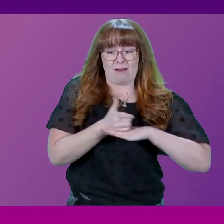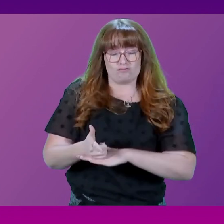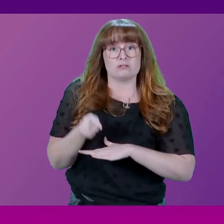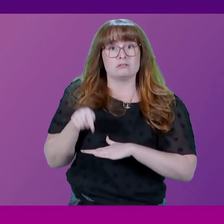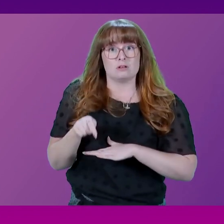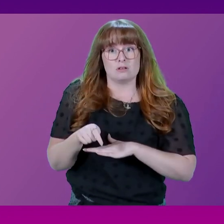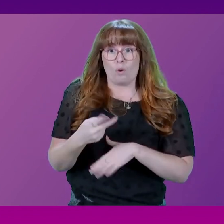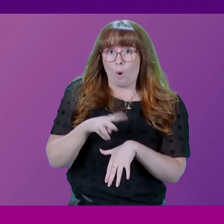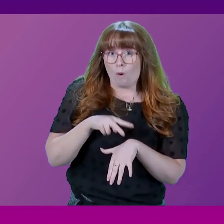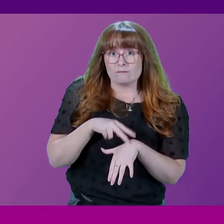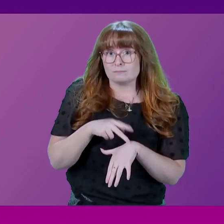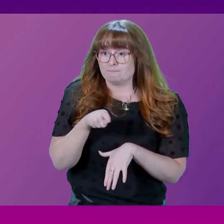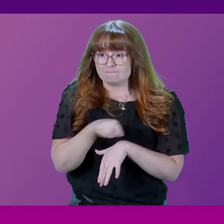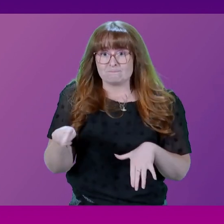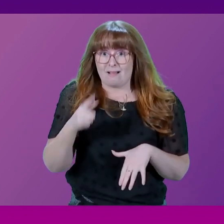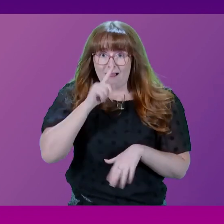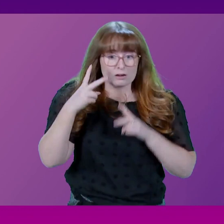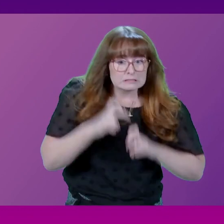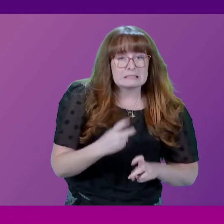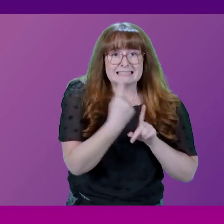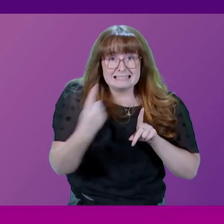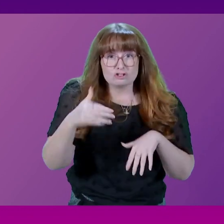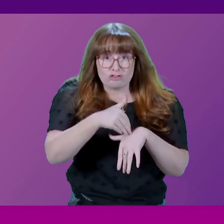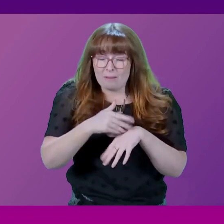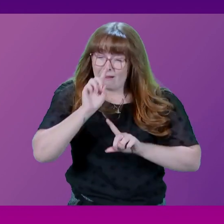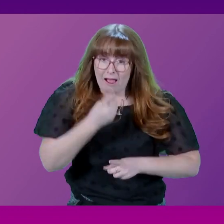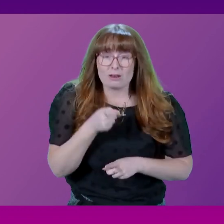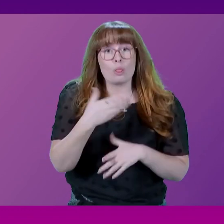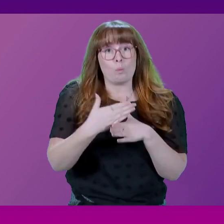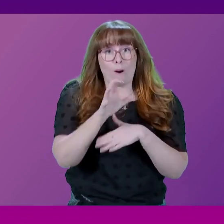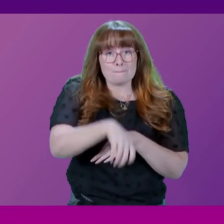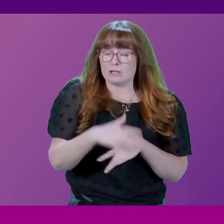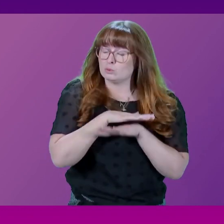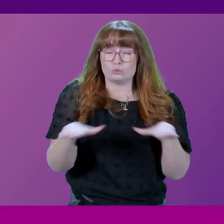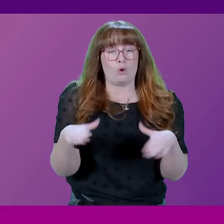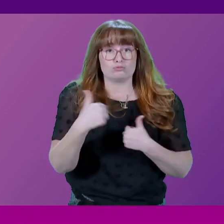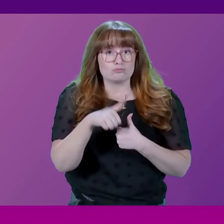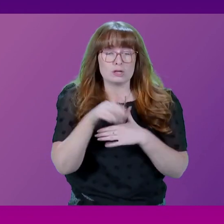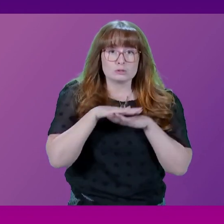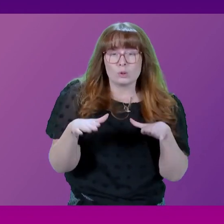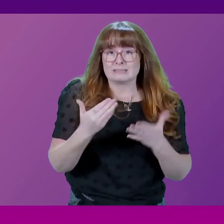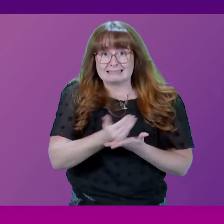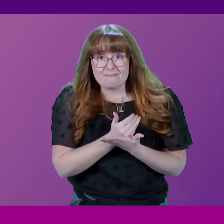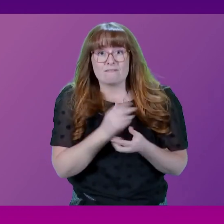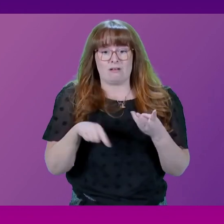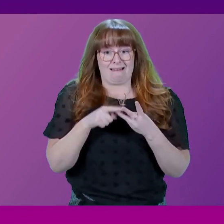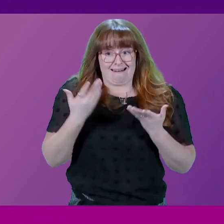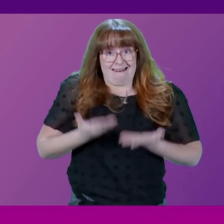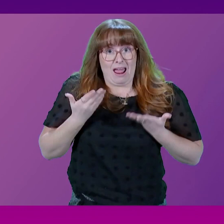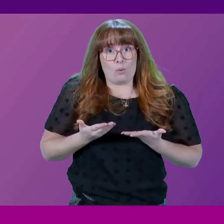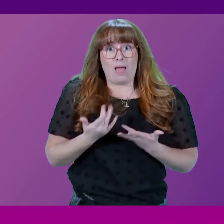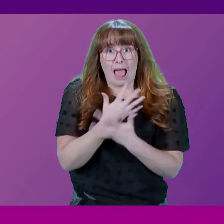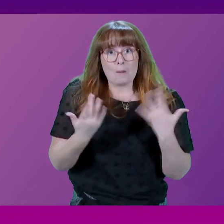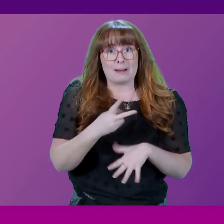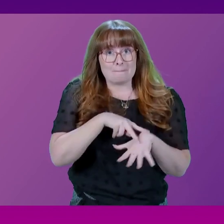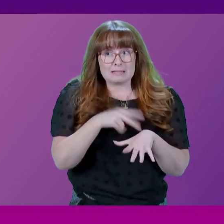longer have the resources to investigate every crime. Their workplaces are not fit for purpose. And now the number of officers could be